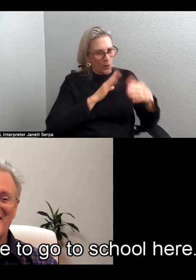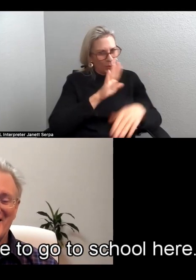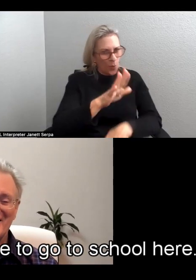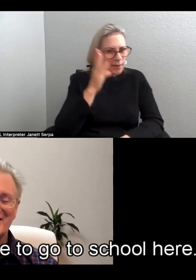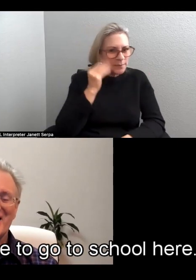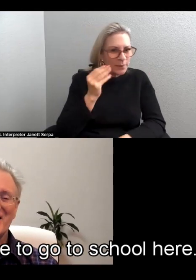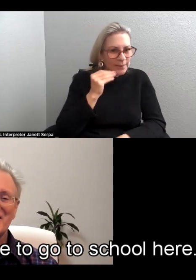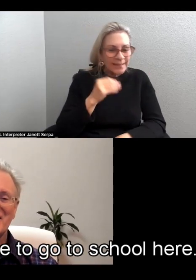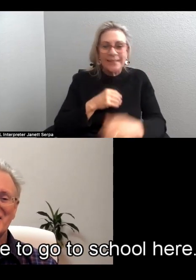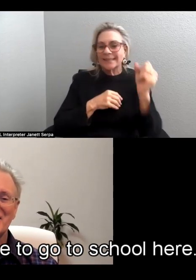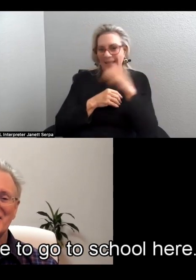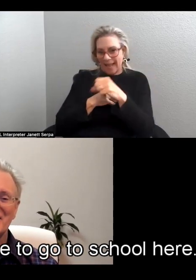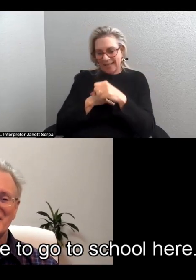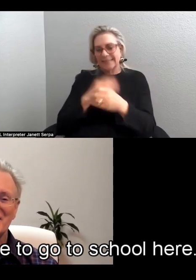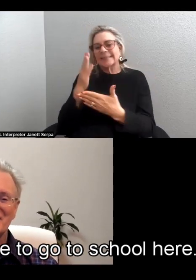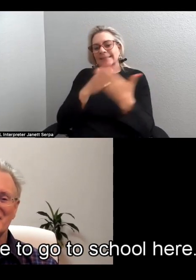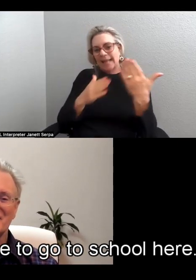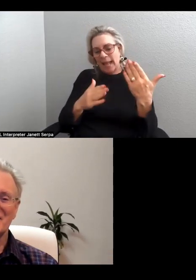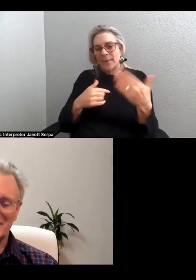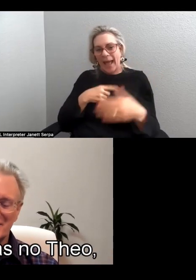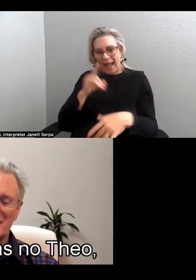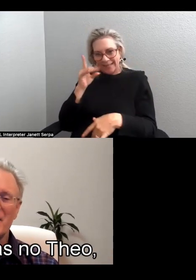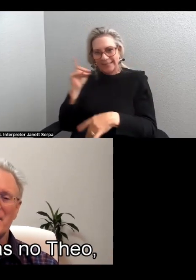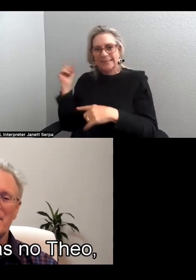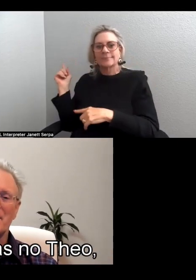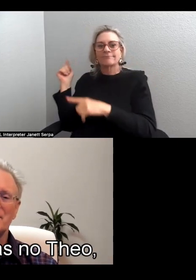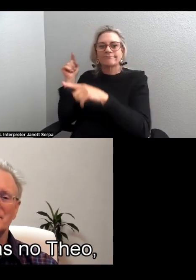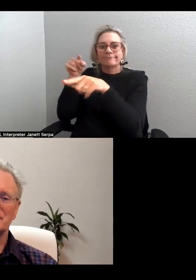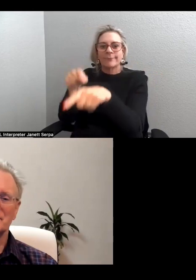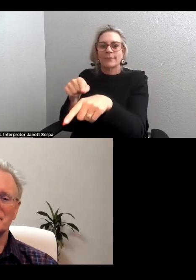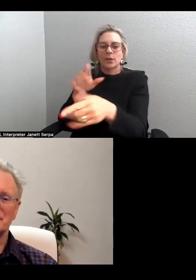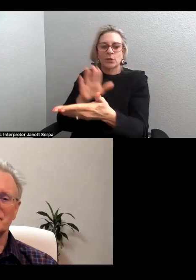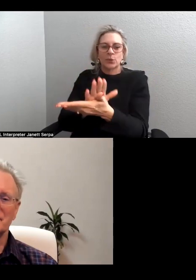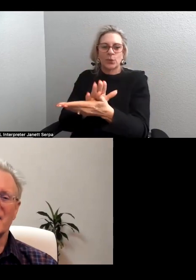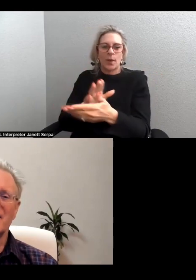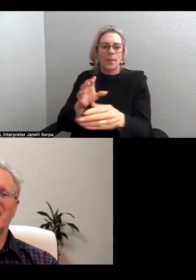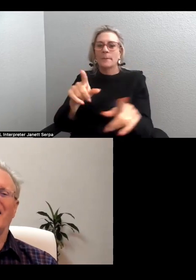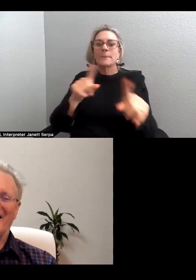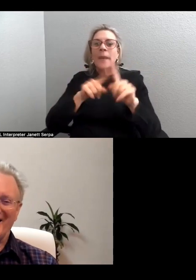Yes, I did come to go to school here, but there was no seal.